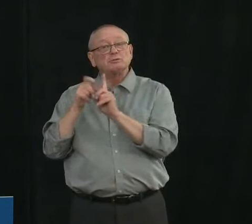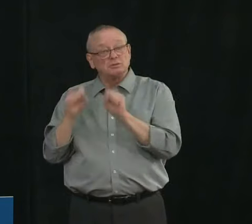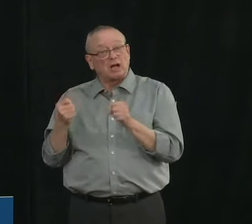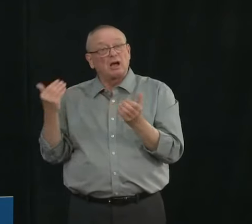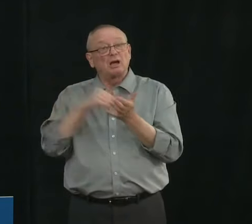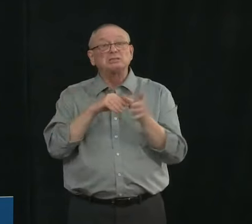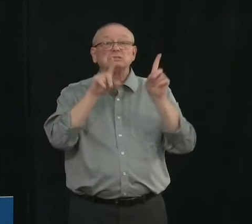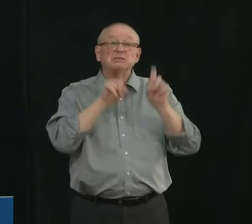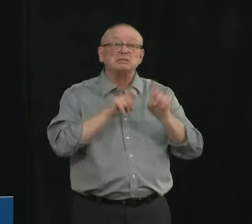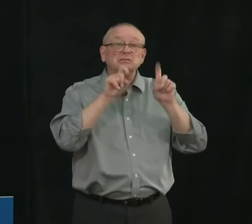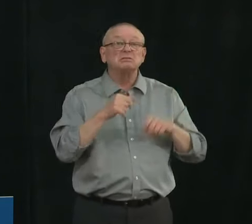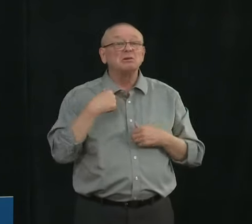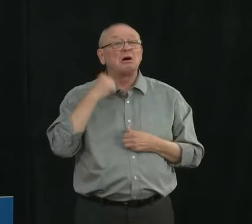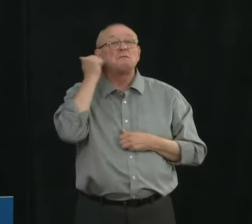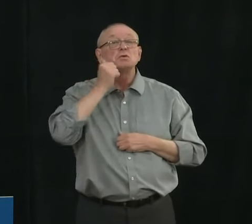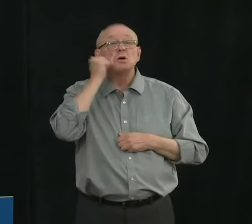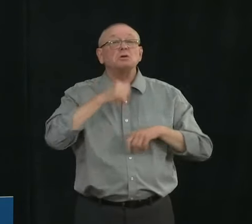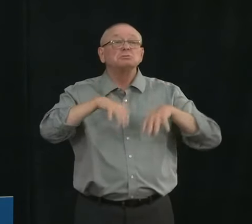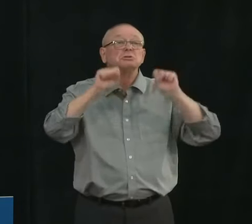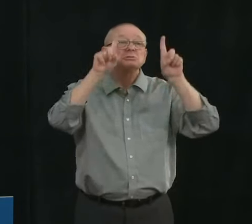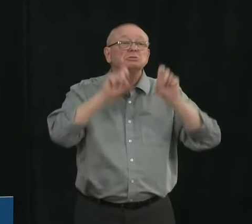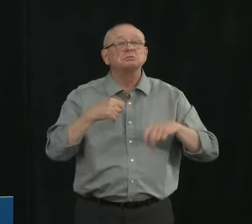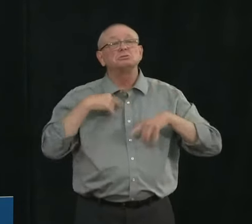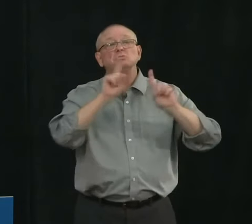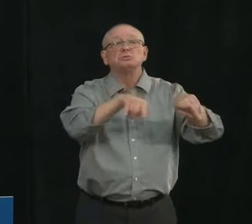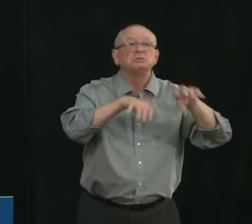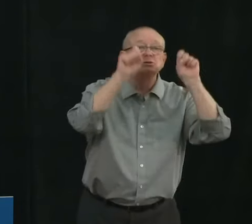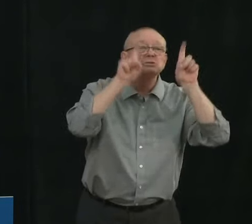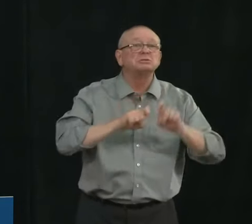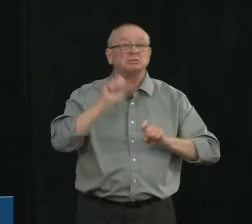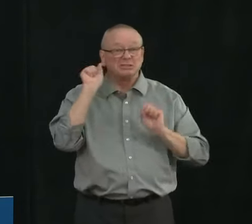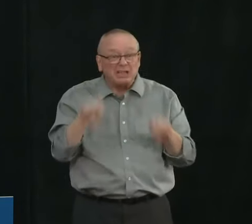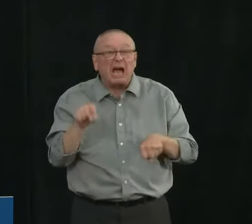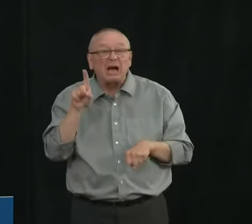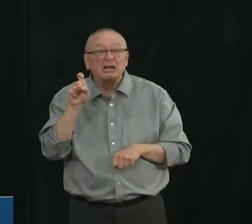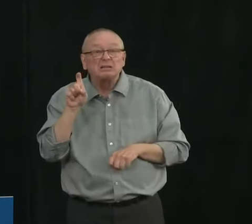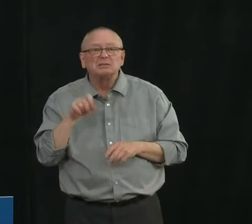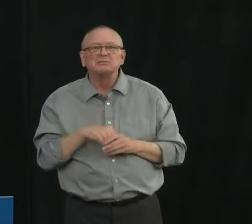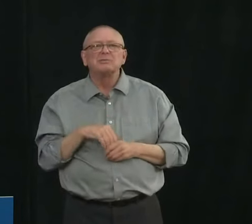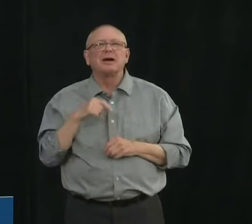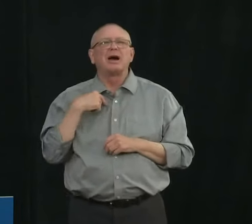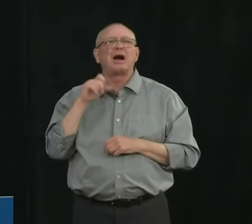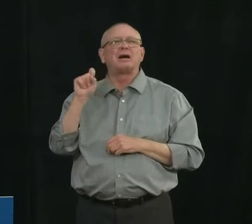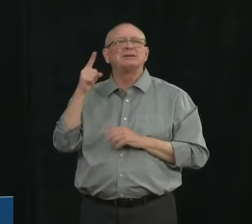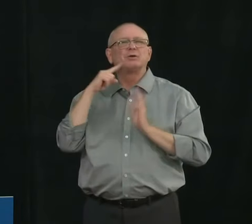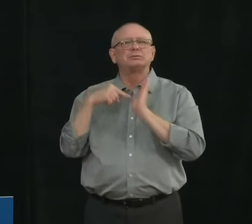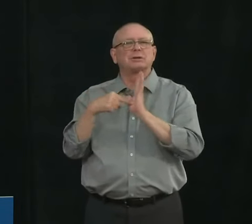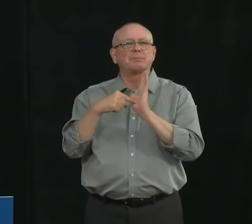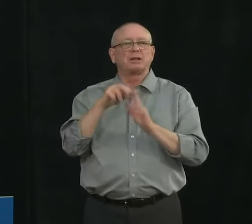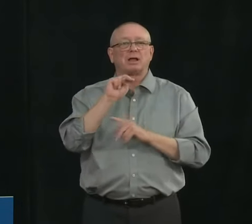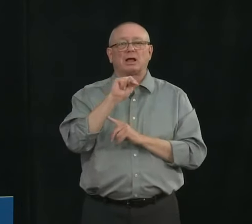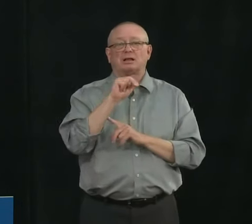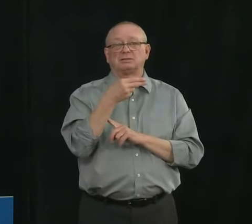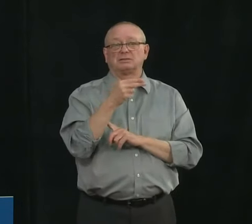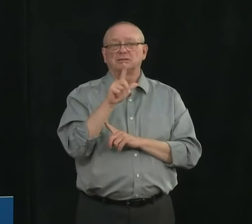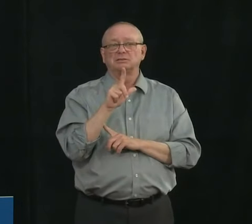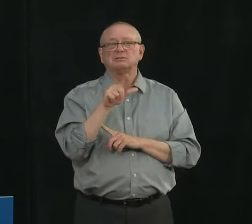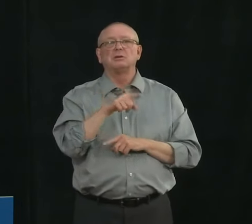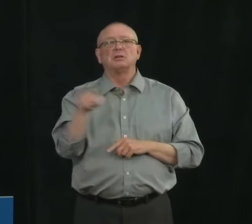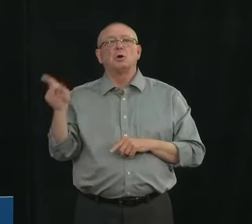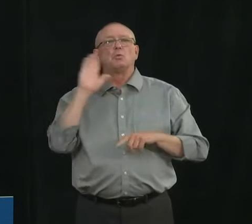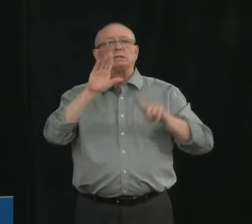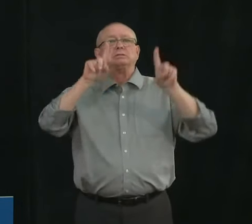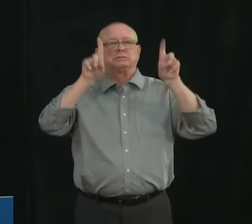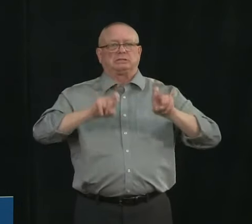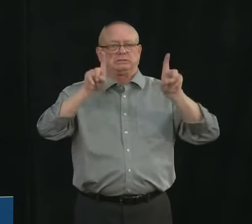we know this is a condition of the nhl setting up shop in alberta so that players could be tested often so will regular people